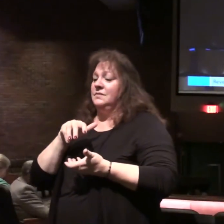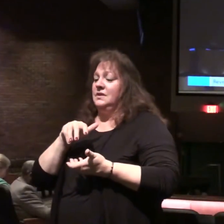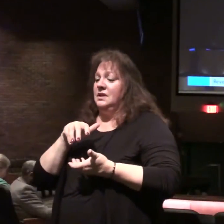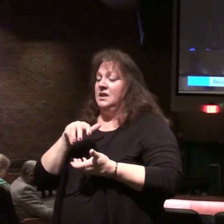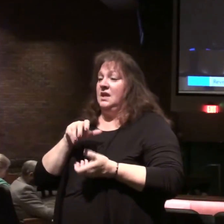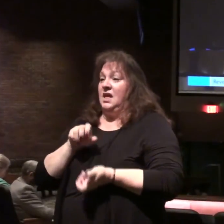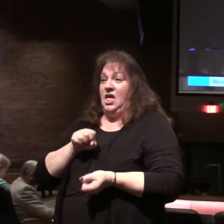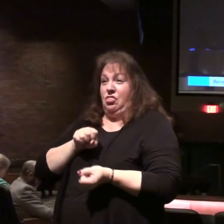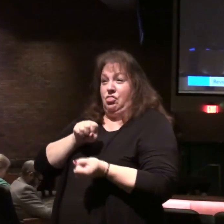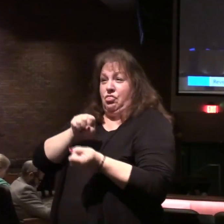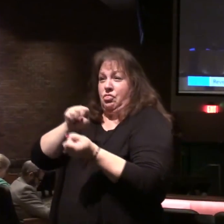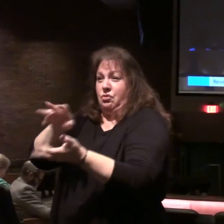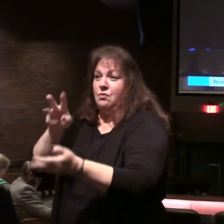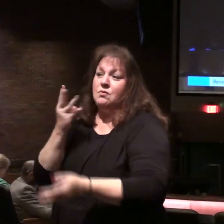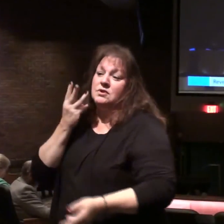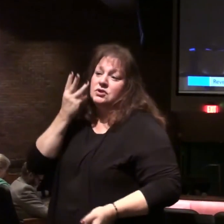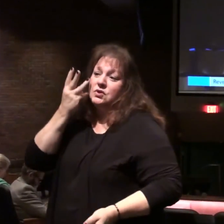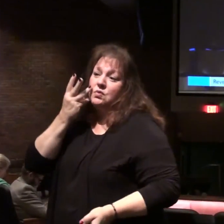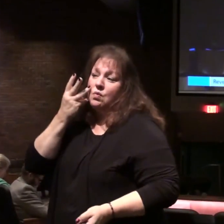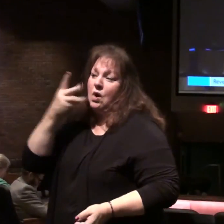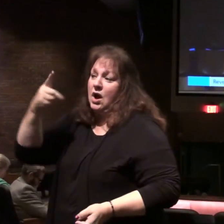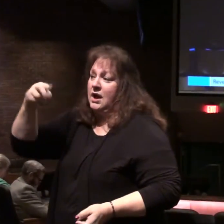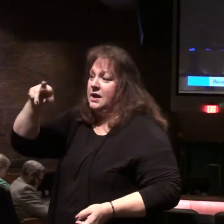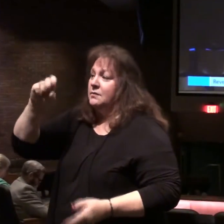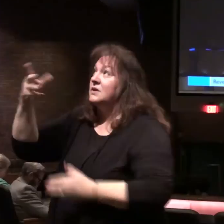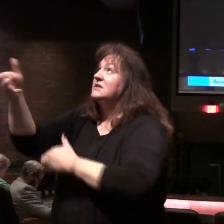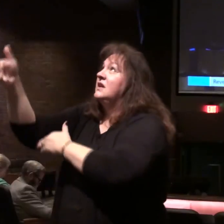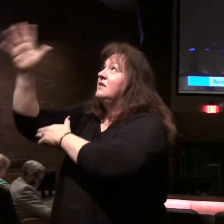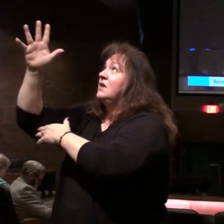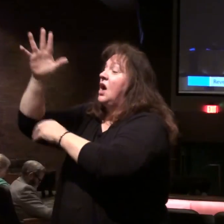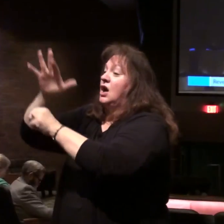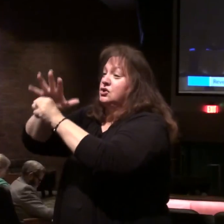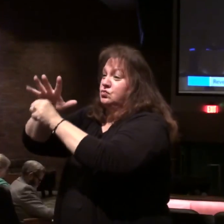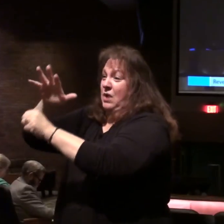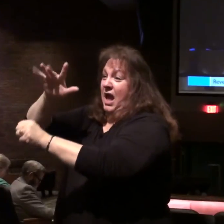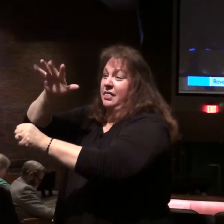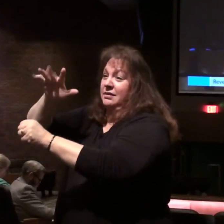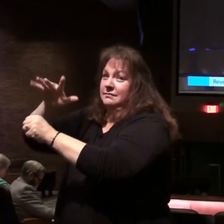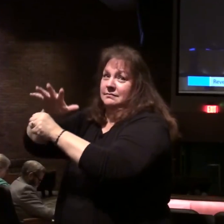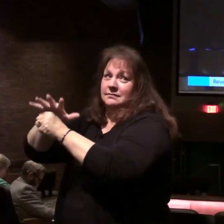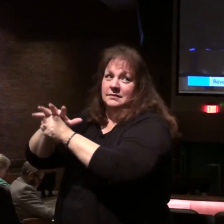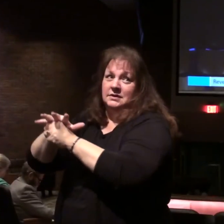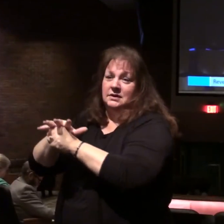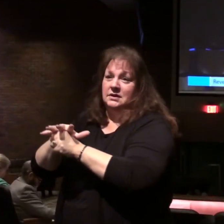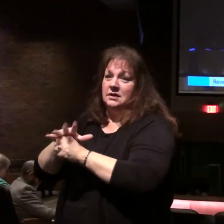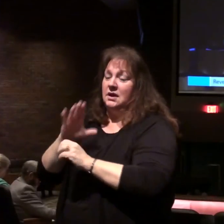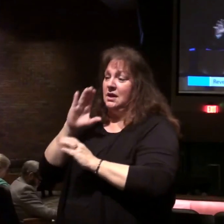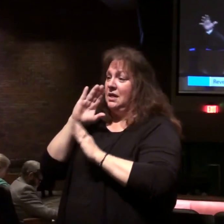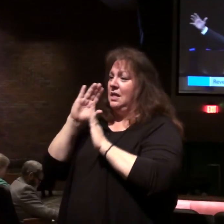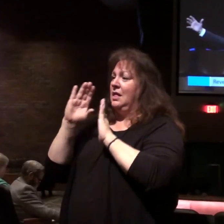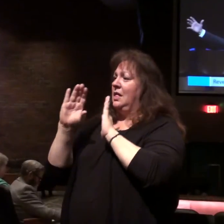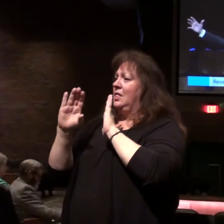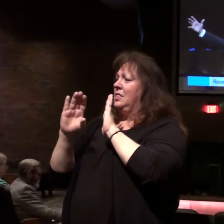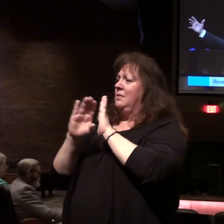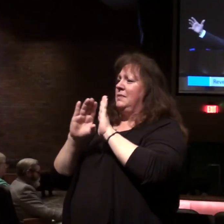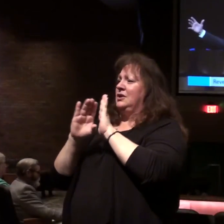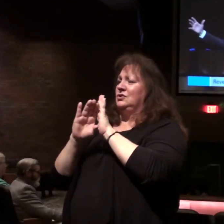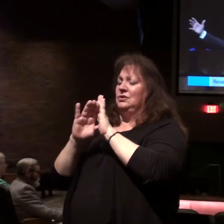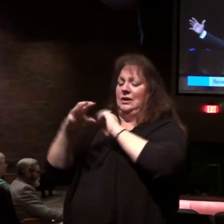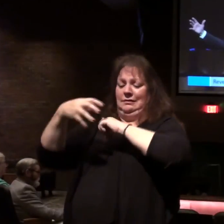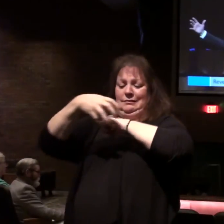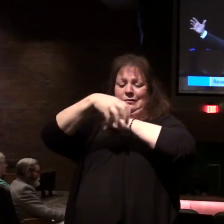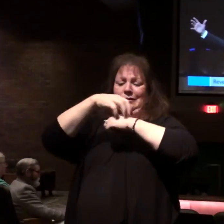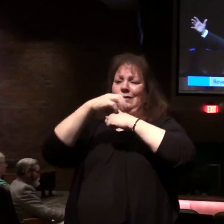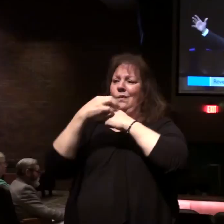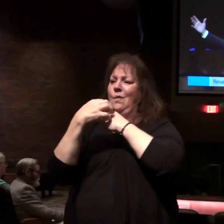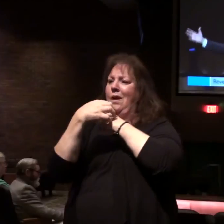threw them into the great wine press of the wrath of God. Now the picture here just like those grape clusters,